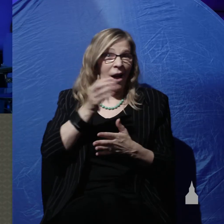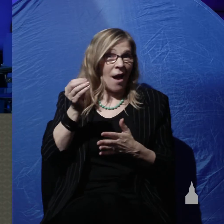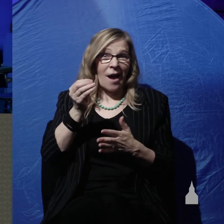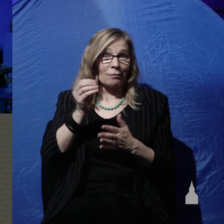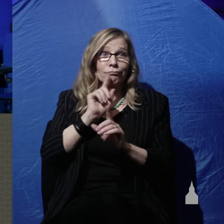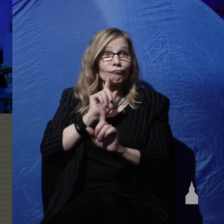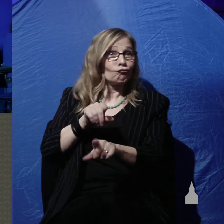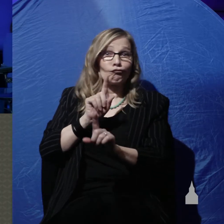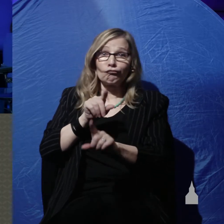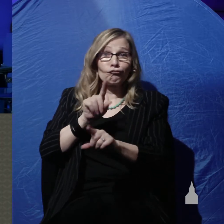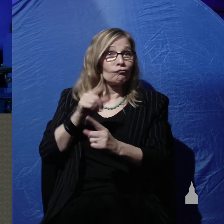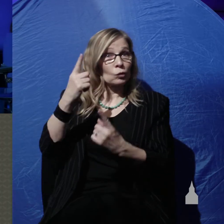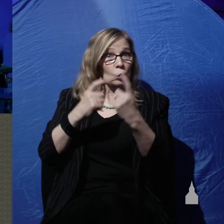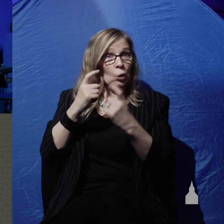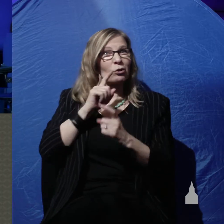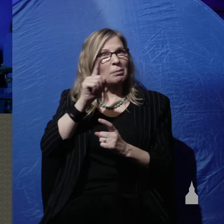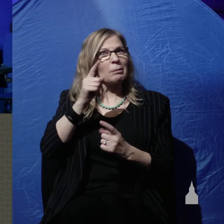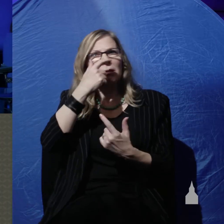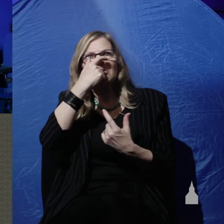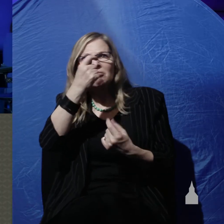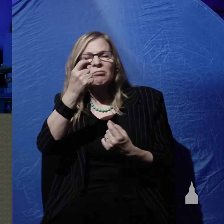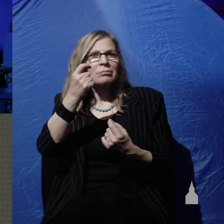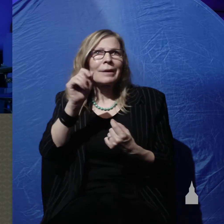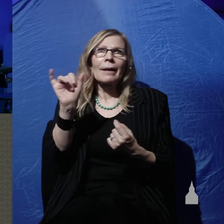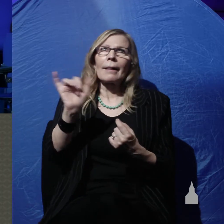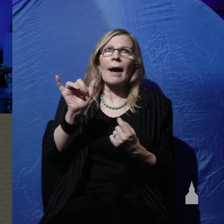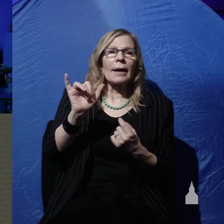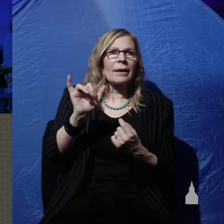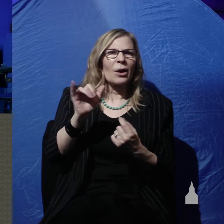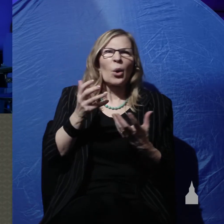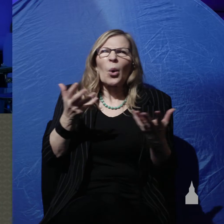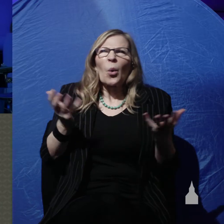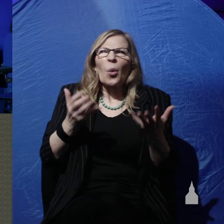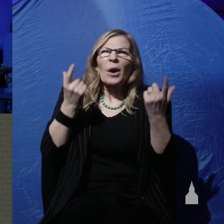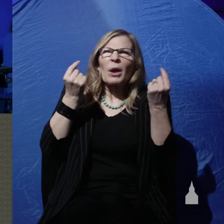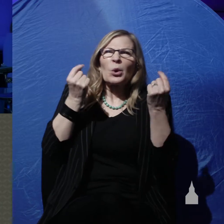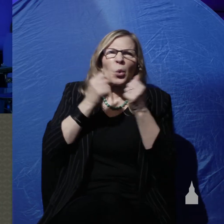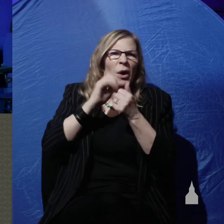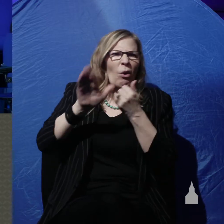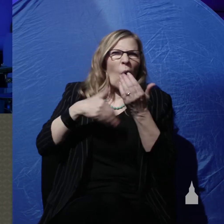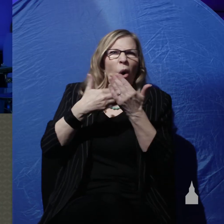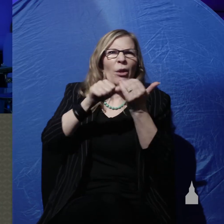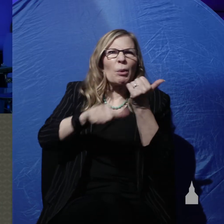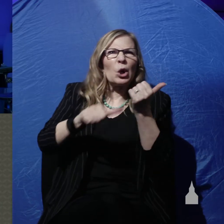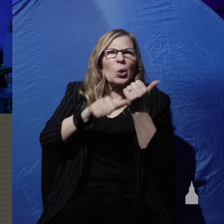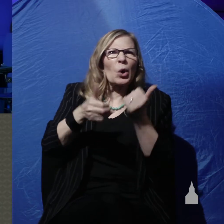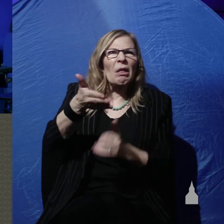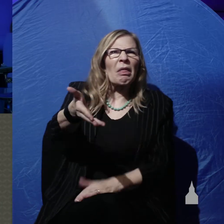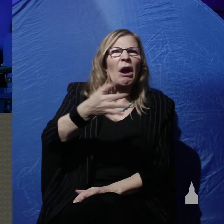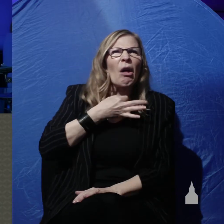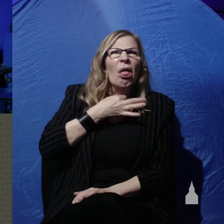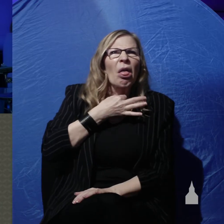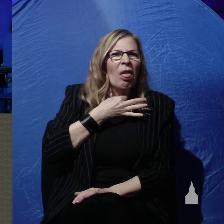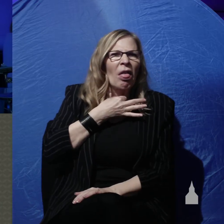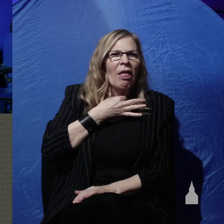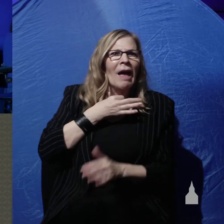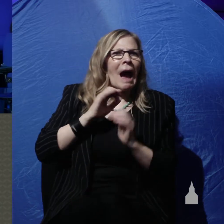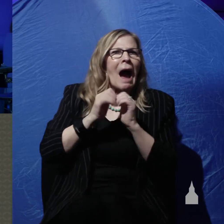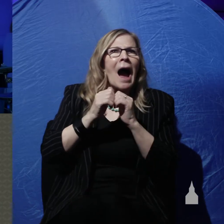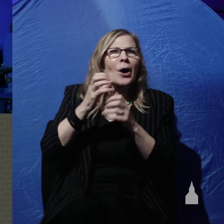questions that people are really interested in, like, what did they do with all the manure? And how did they get fresh air and fresh